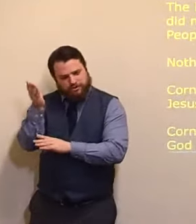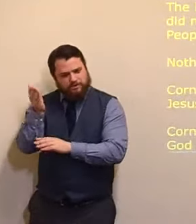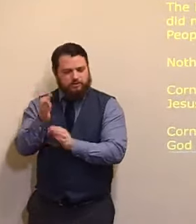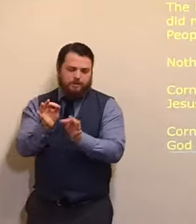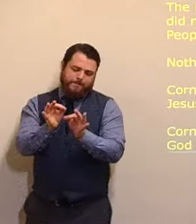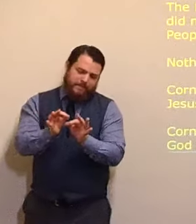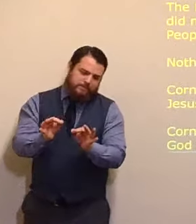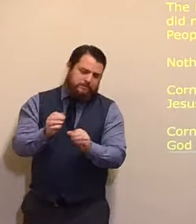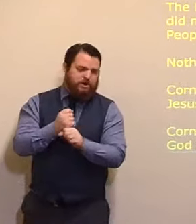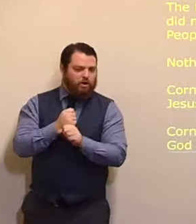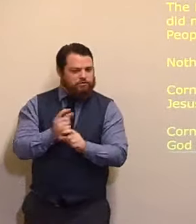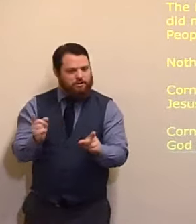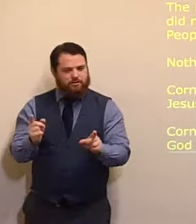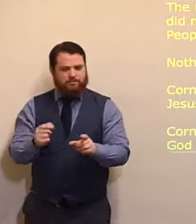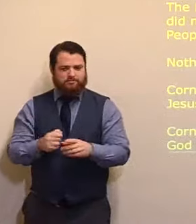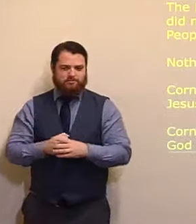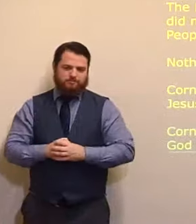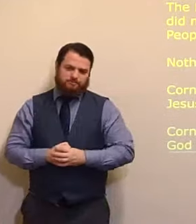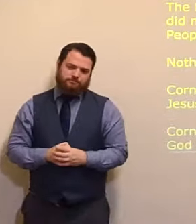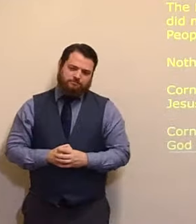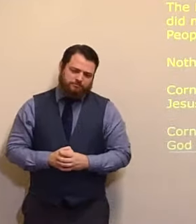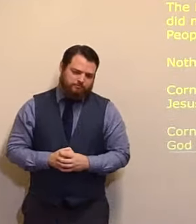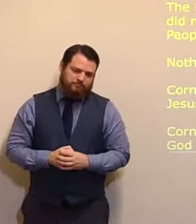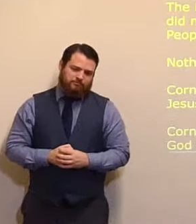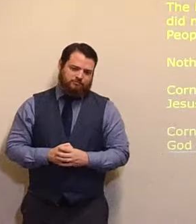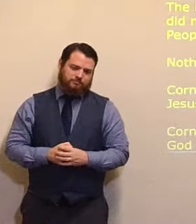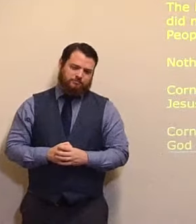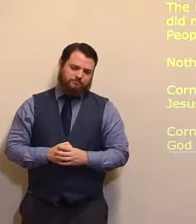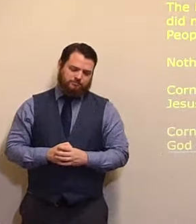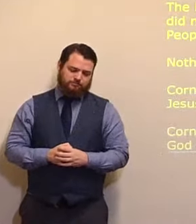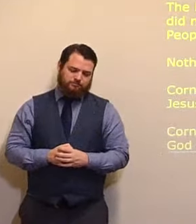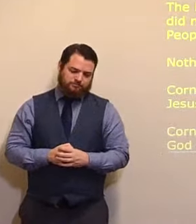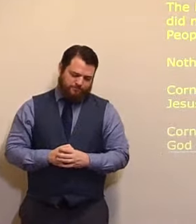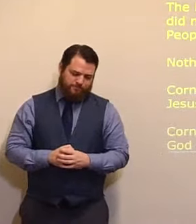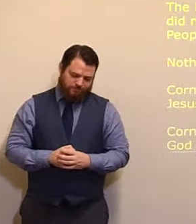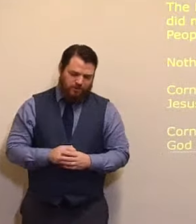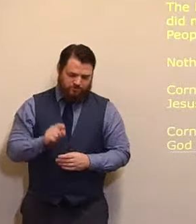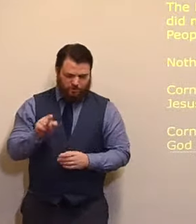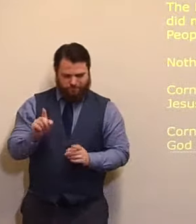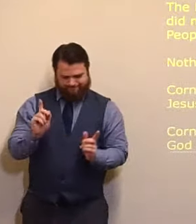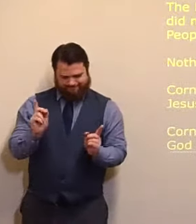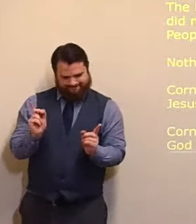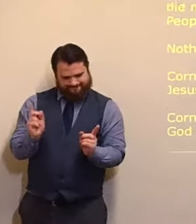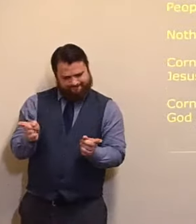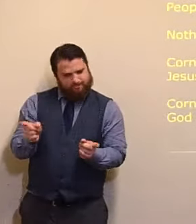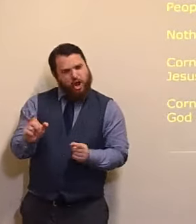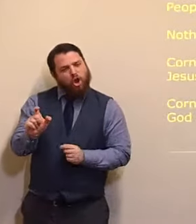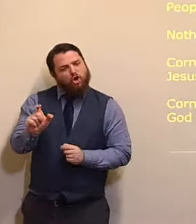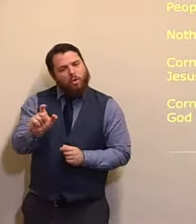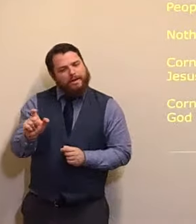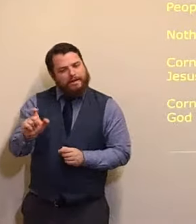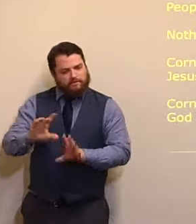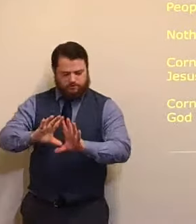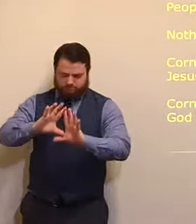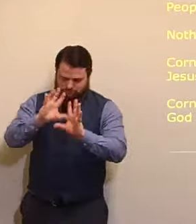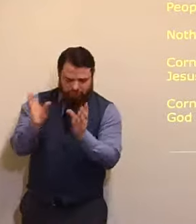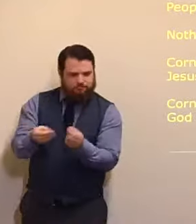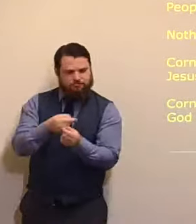But before, I come to, what Peter will say, to Cornelius, my dear friends, all these 11